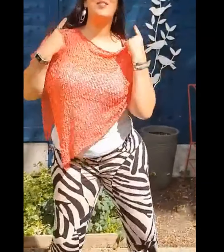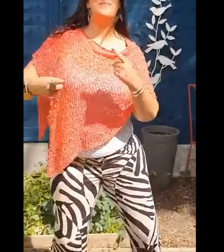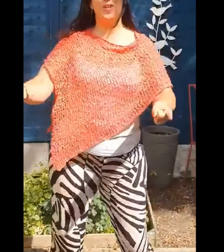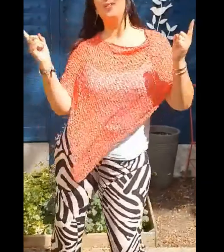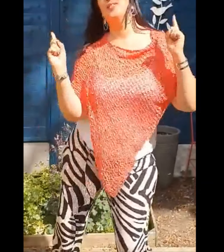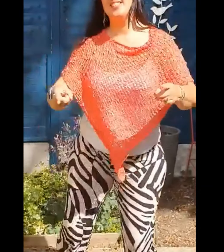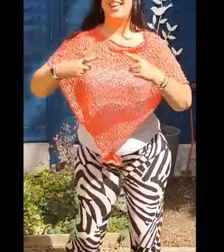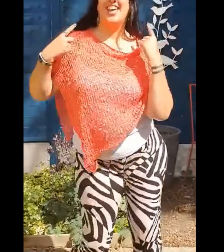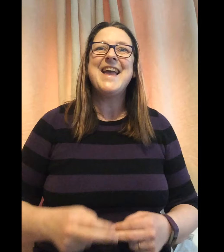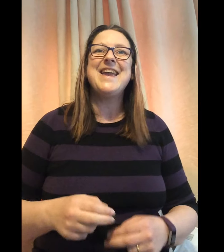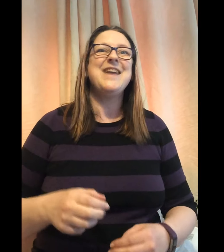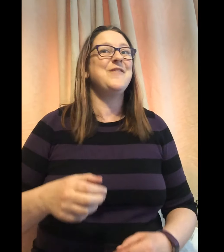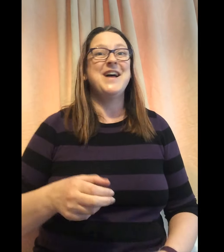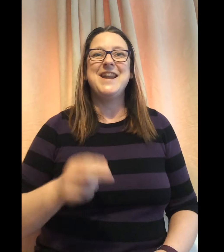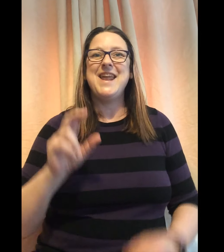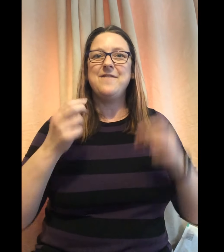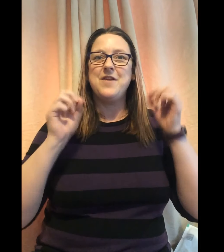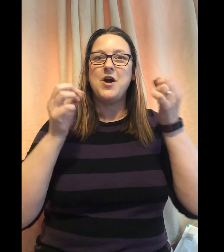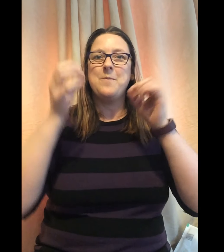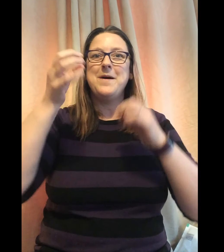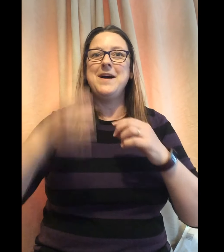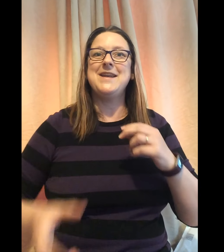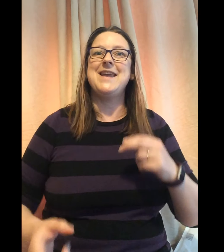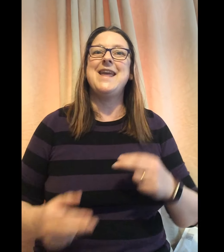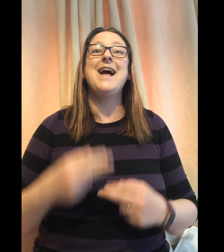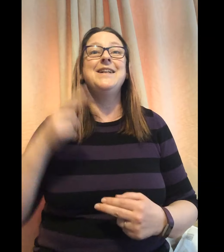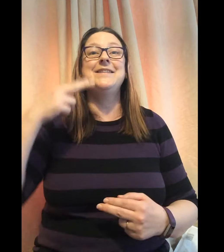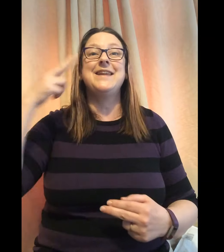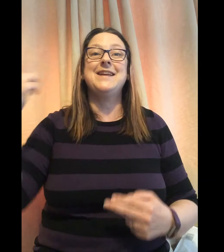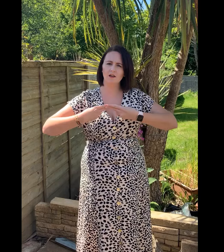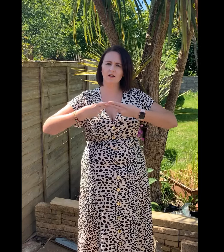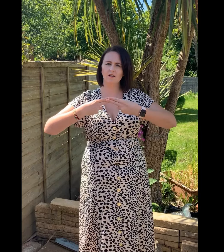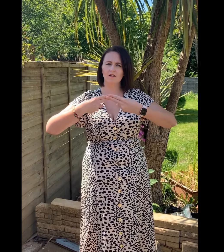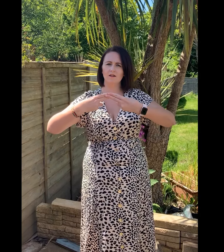music Even if nobody else sings alone